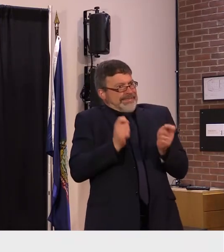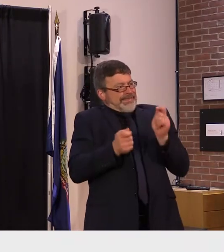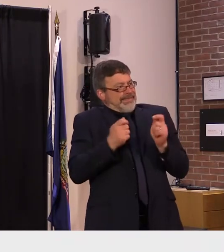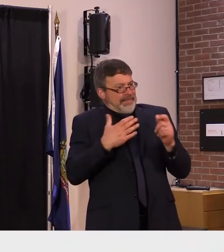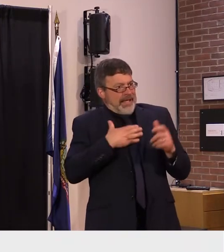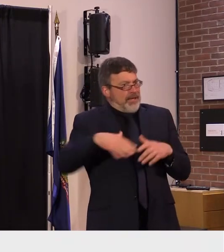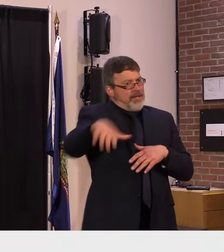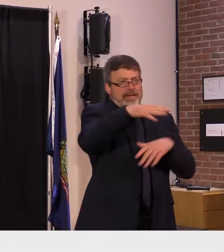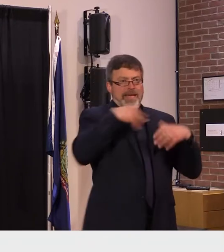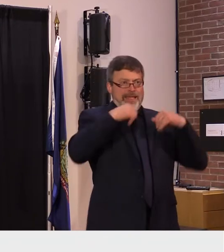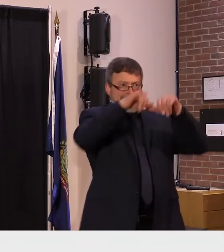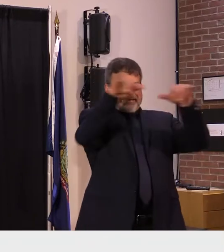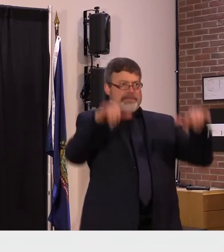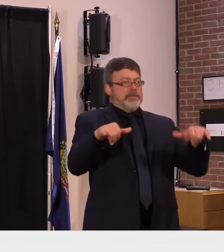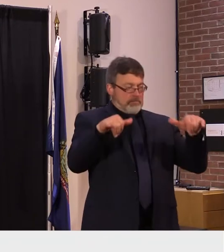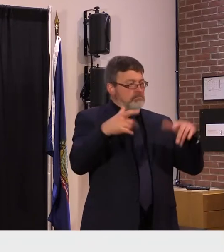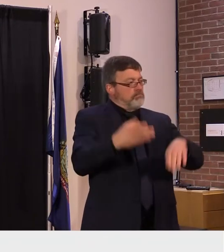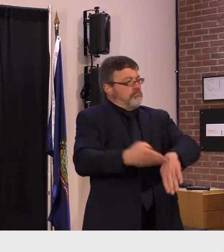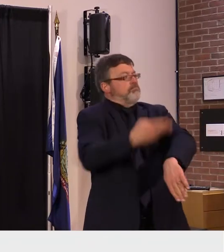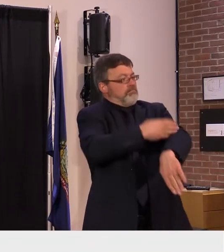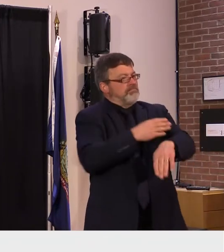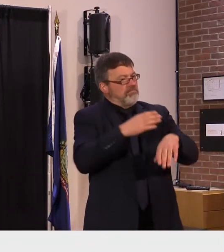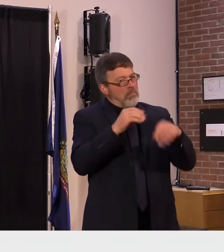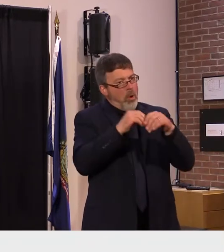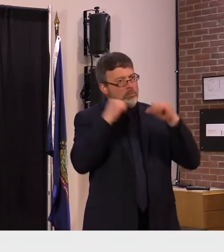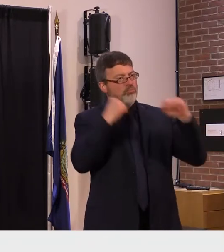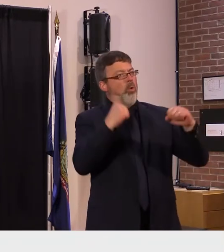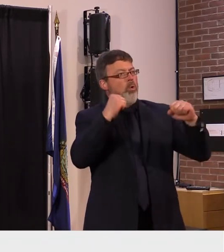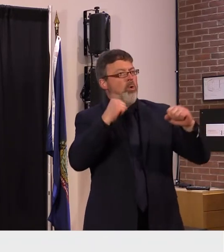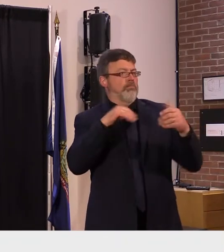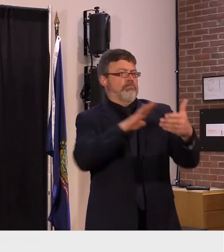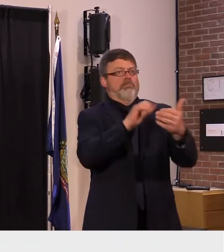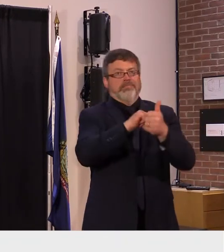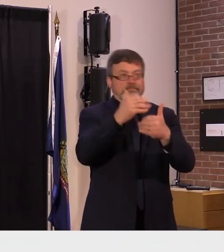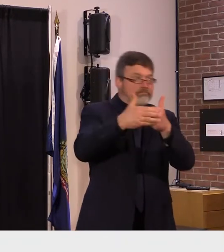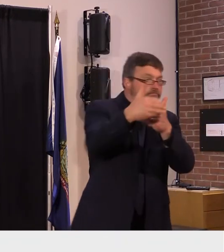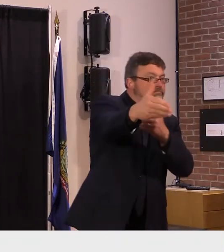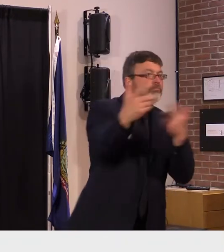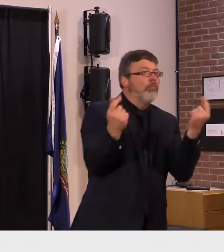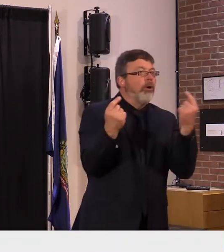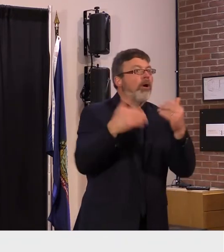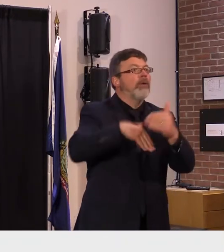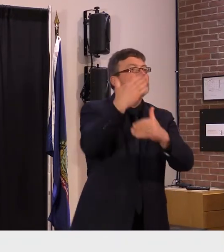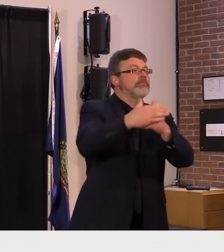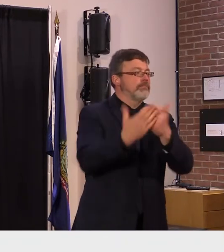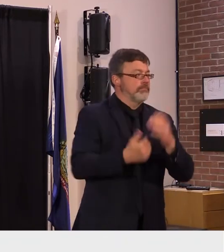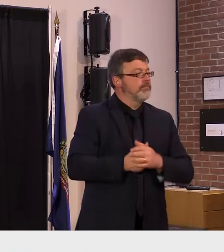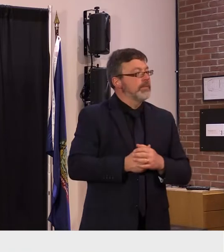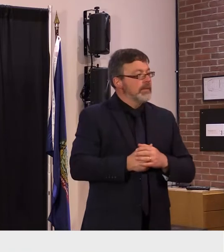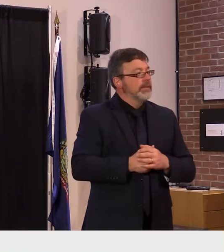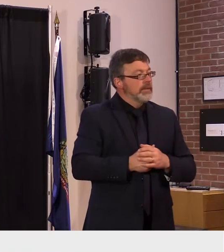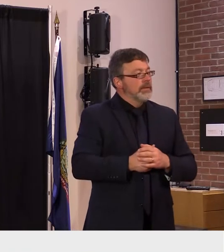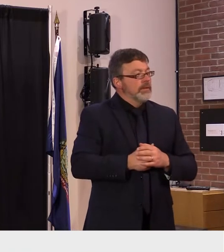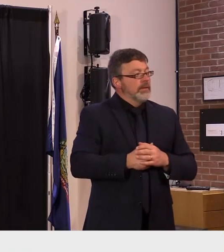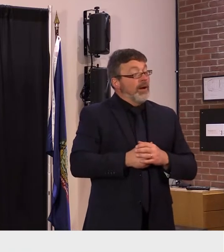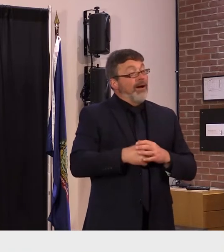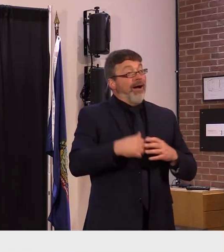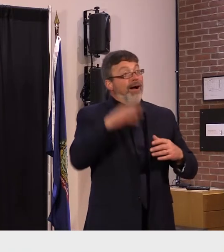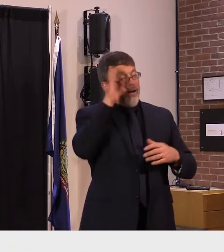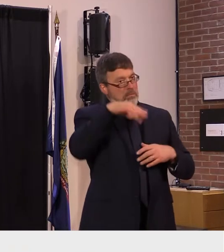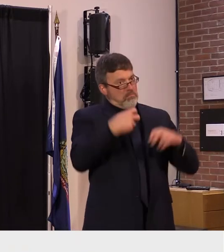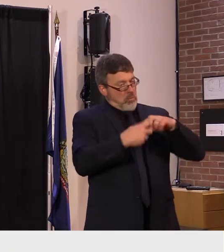impacts on our health none of these challenges will have simple solutions solutions but